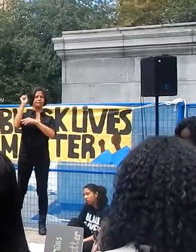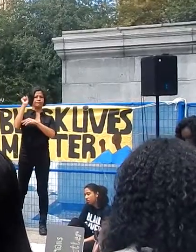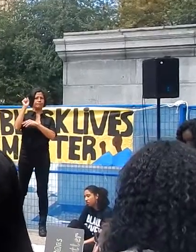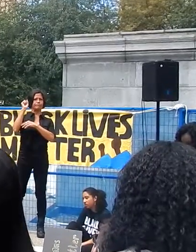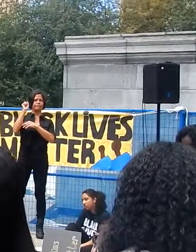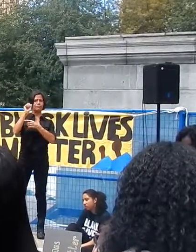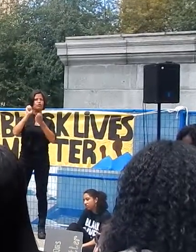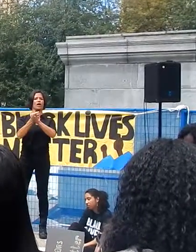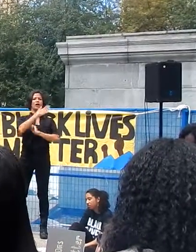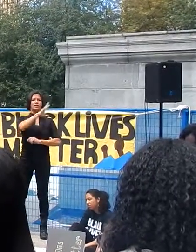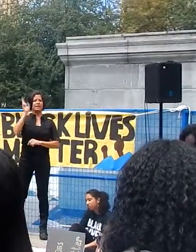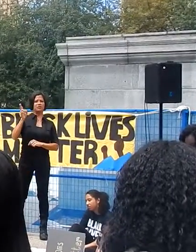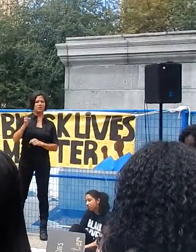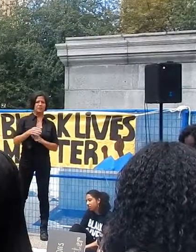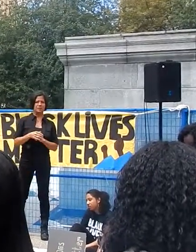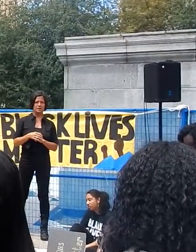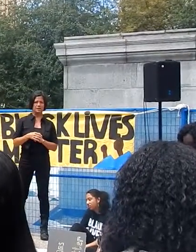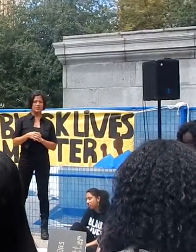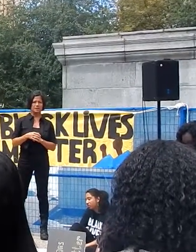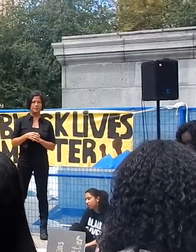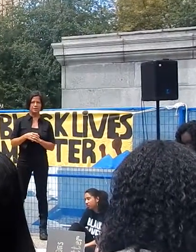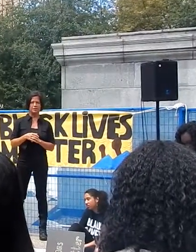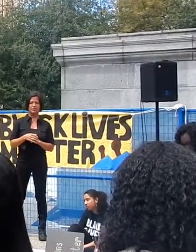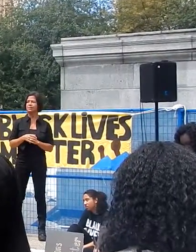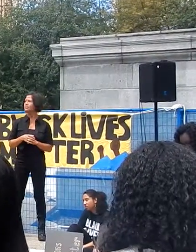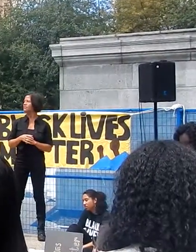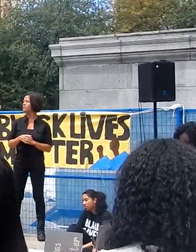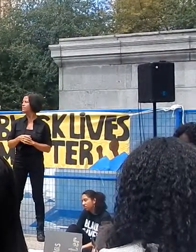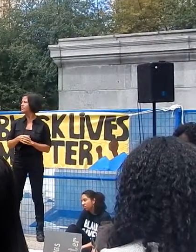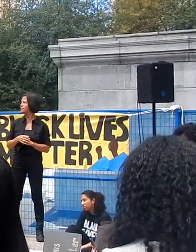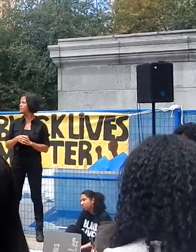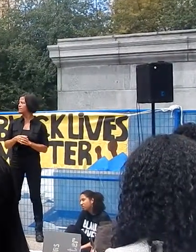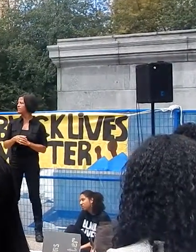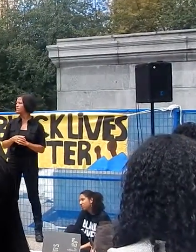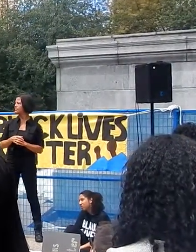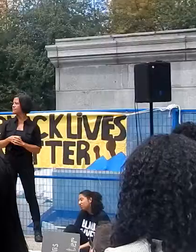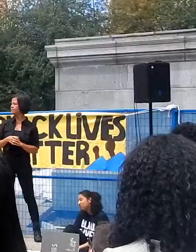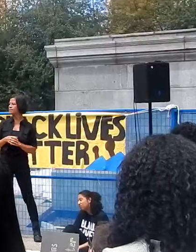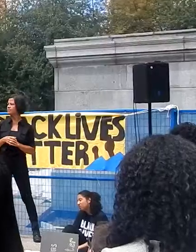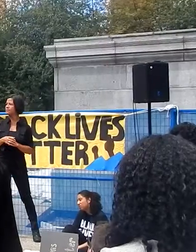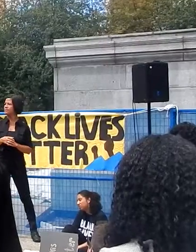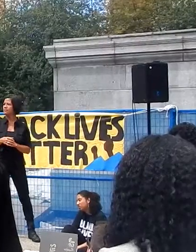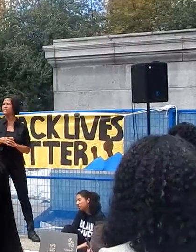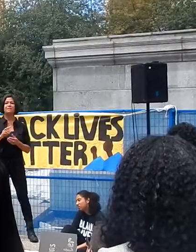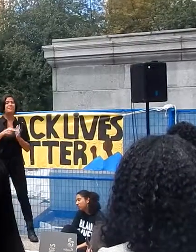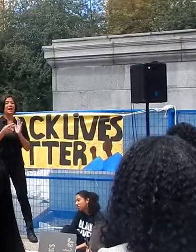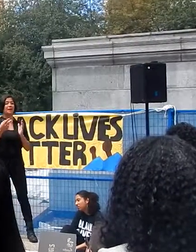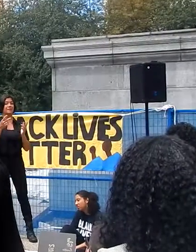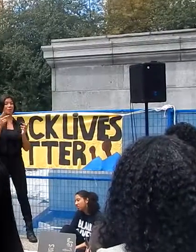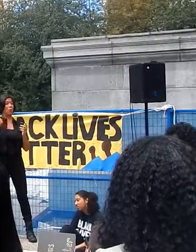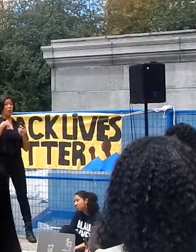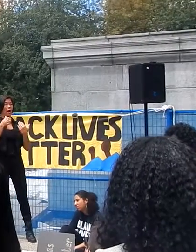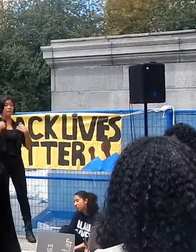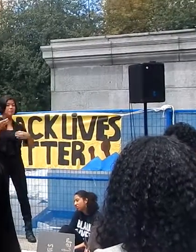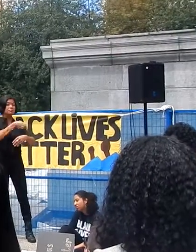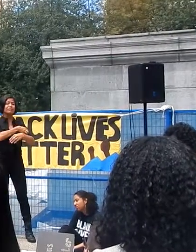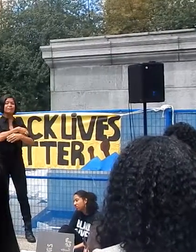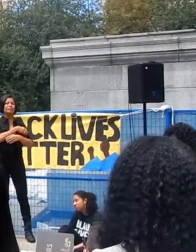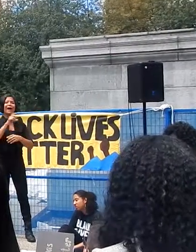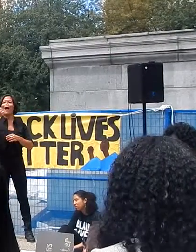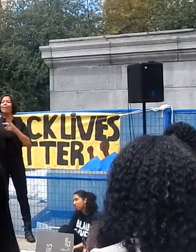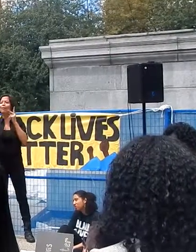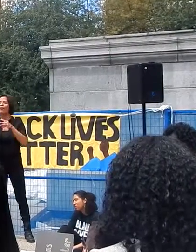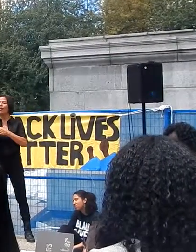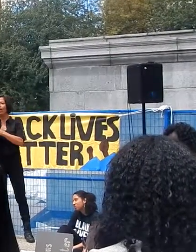This is clear that we are merely being the object of or attachment of someone else's project and history that